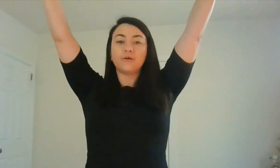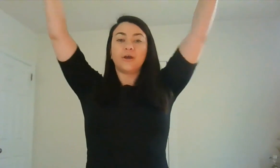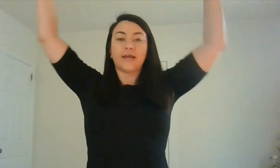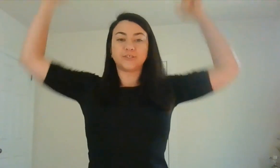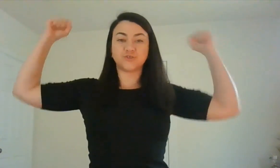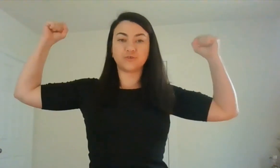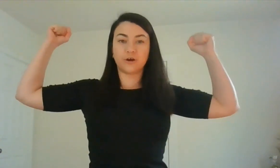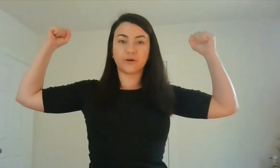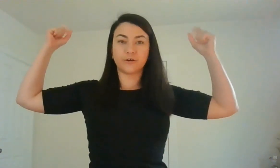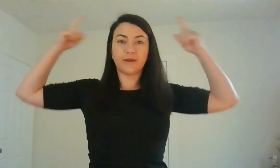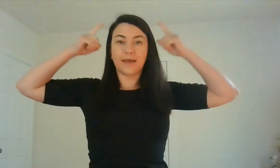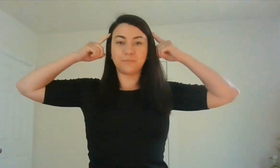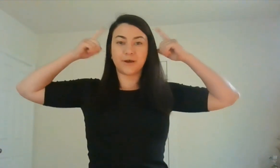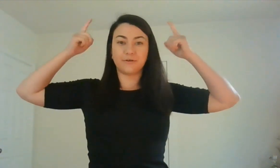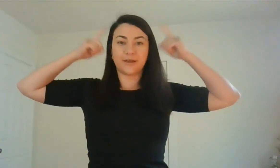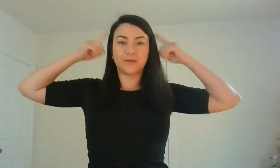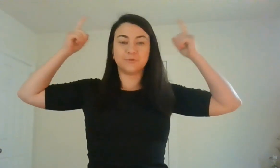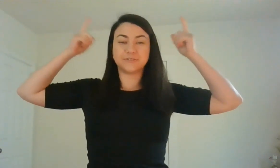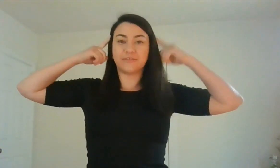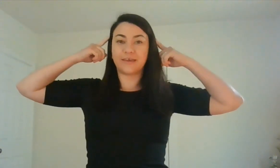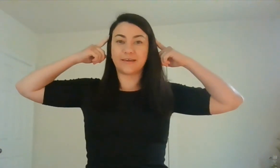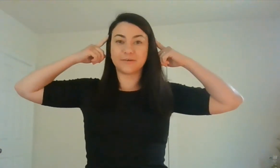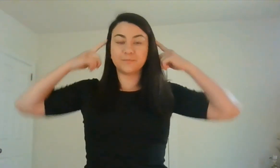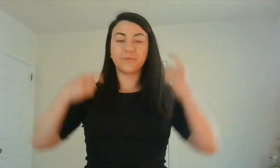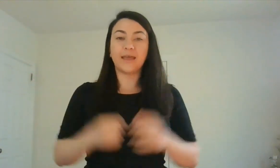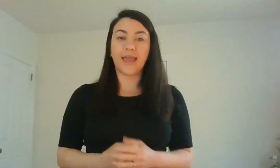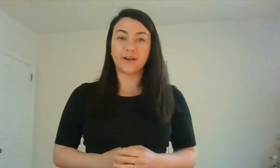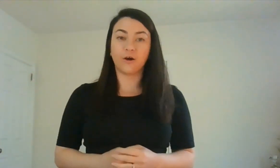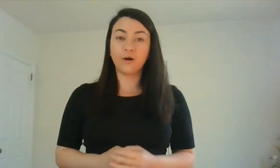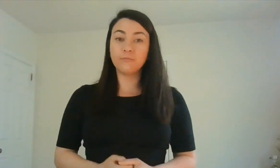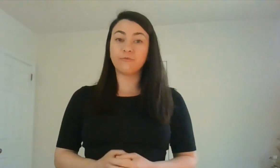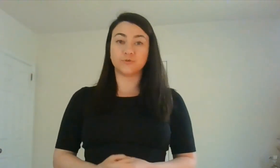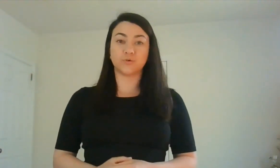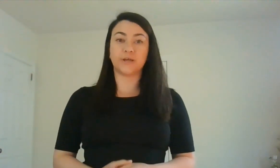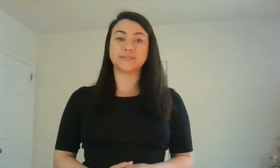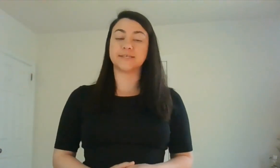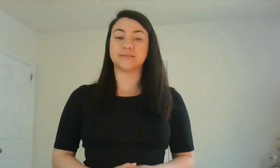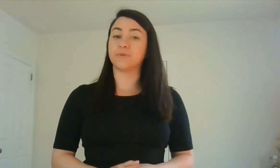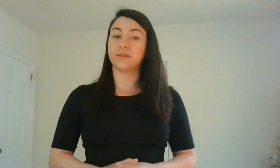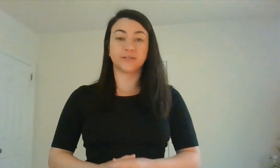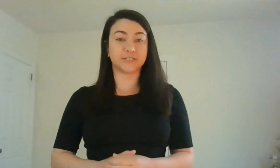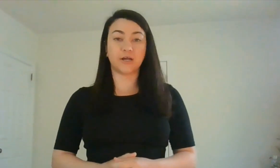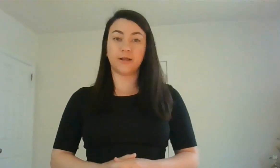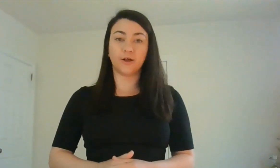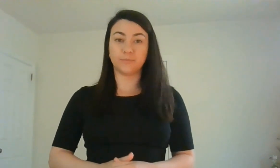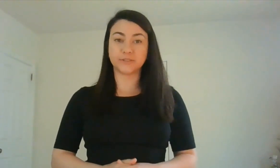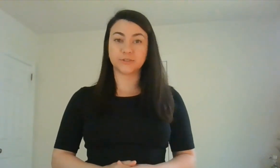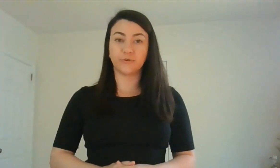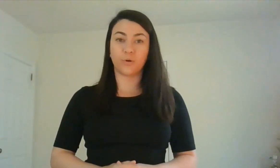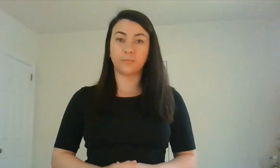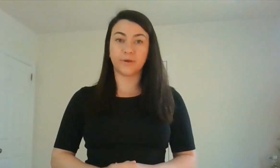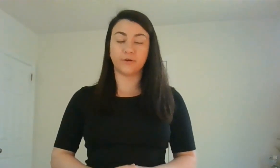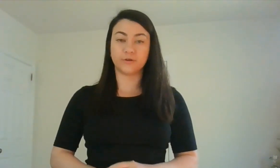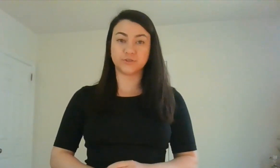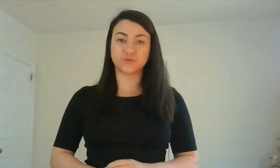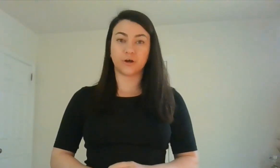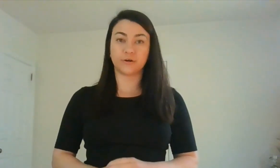and stronger and better able to think. And a harmful choice is something that does not help us to grow up bigger and stronger.